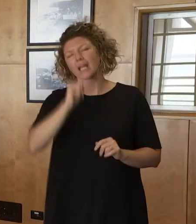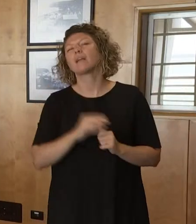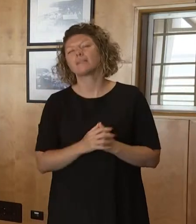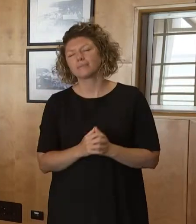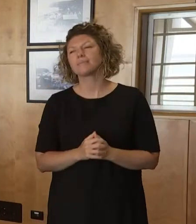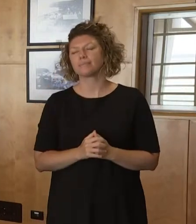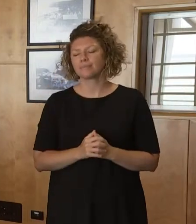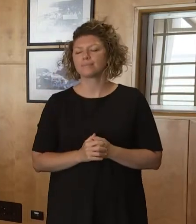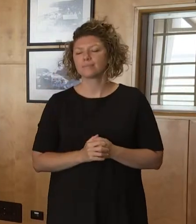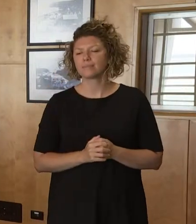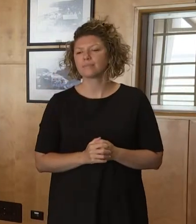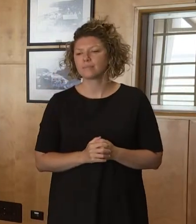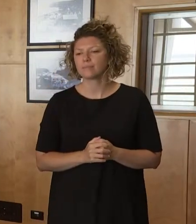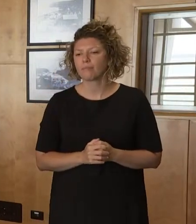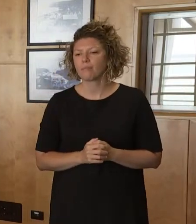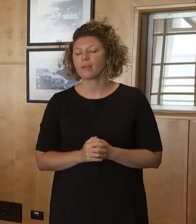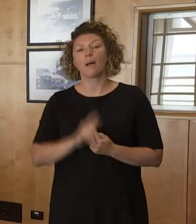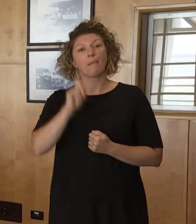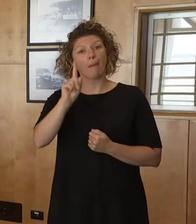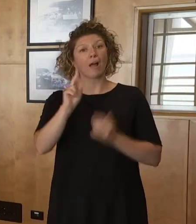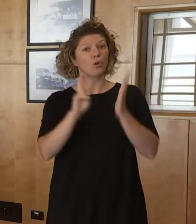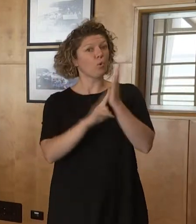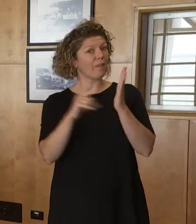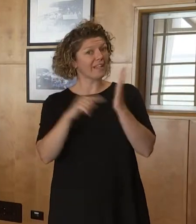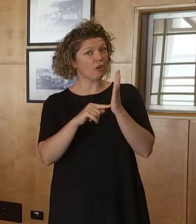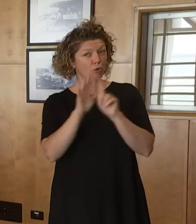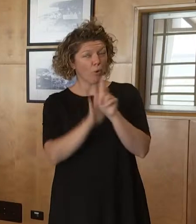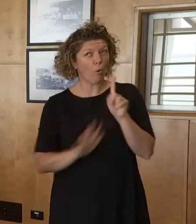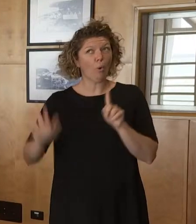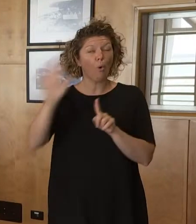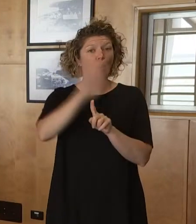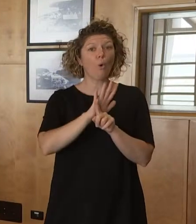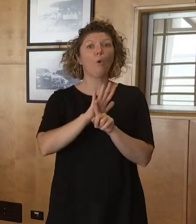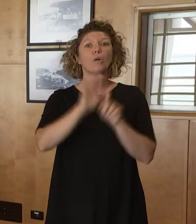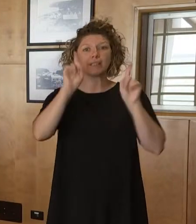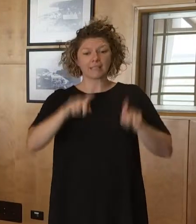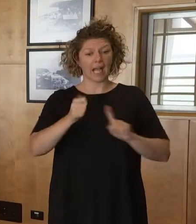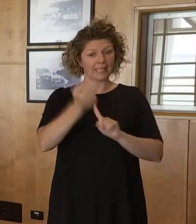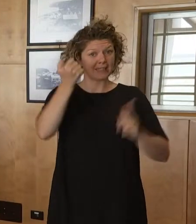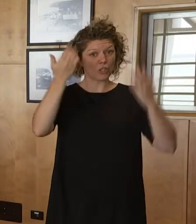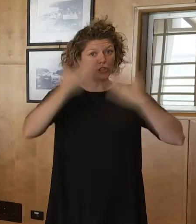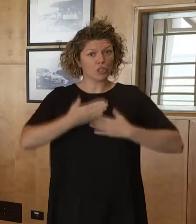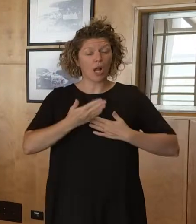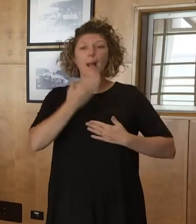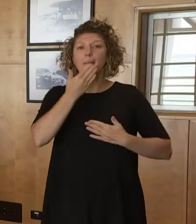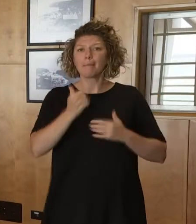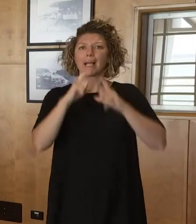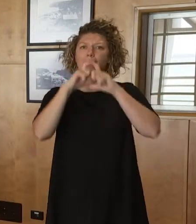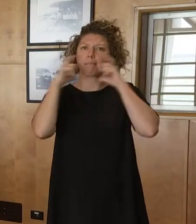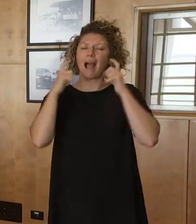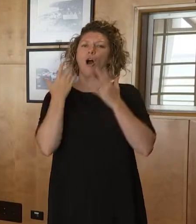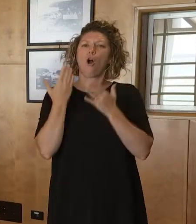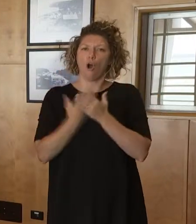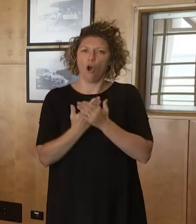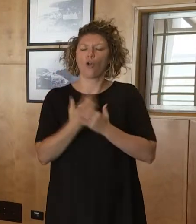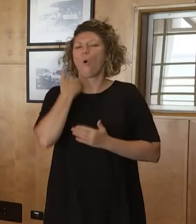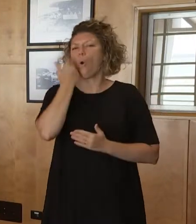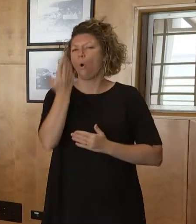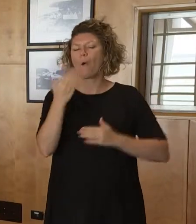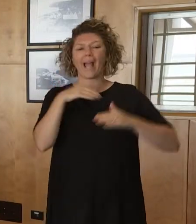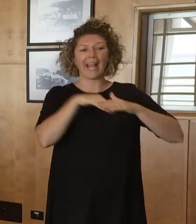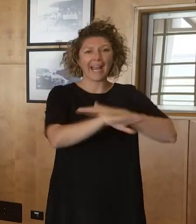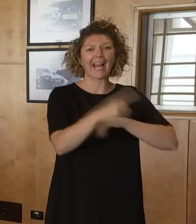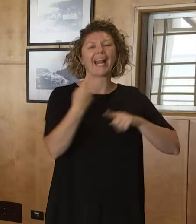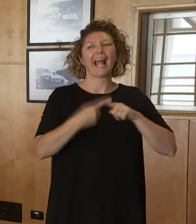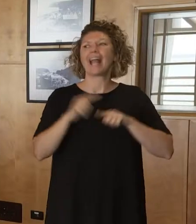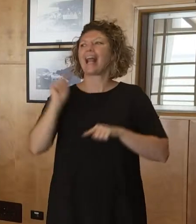the Territory wide mask mandate will come into place from 6pm this evening so just allow a few people to make sure that they do